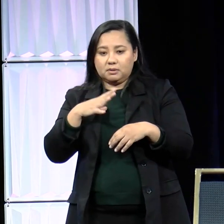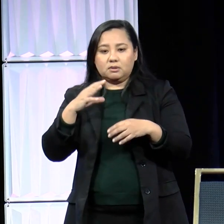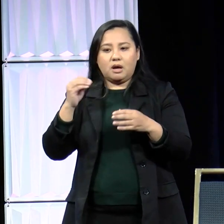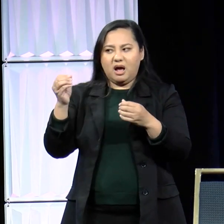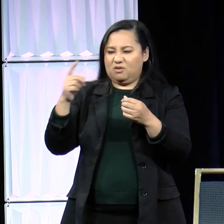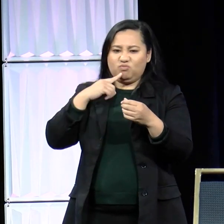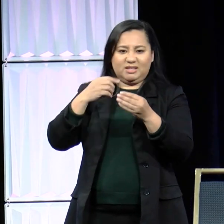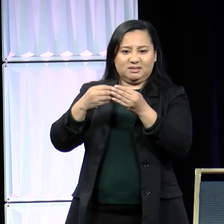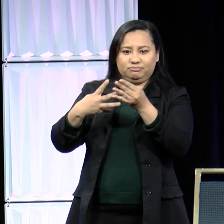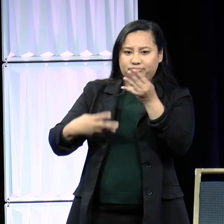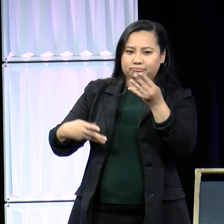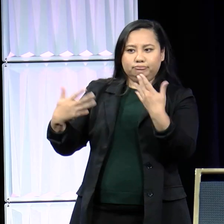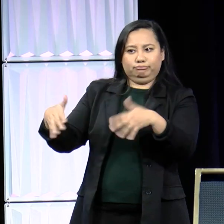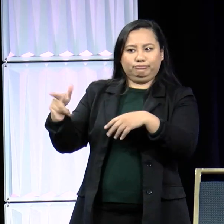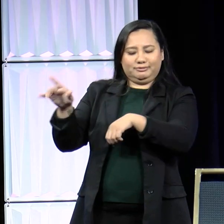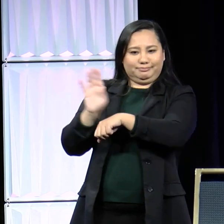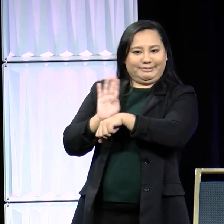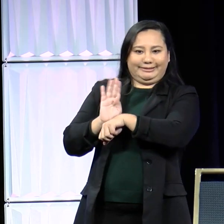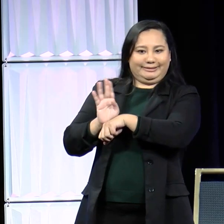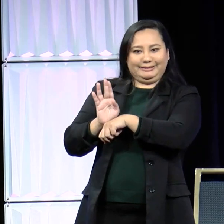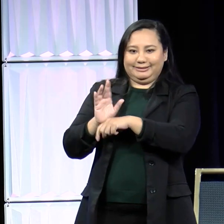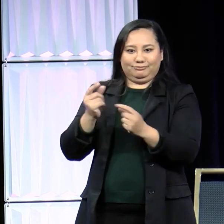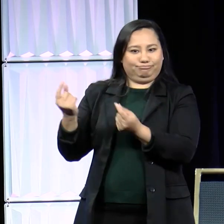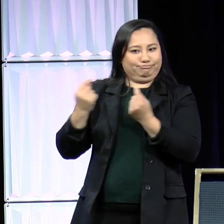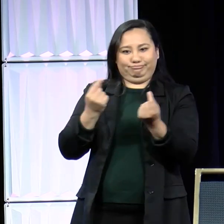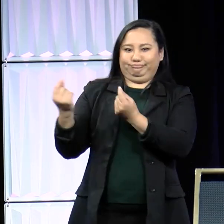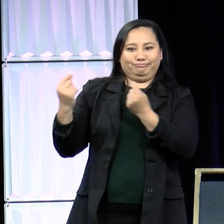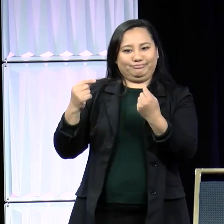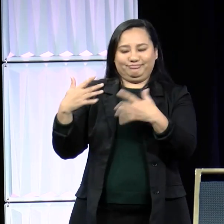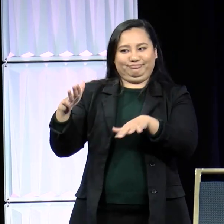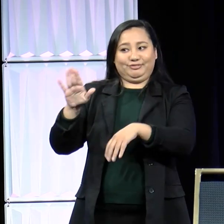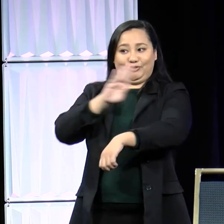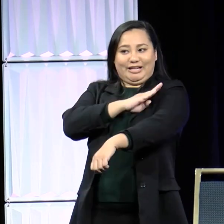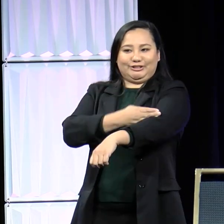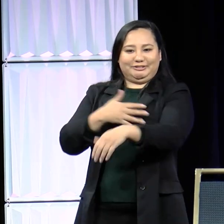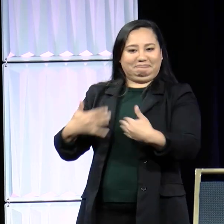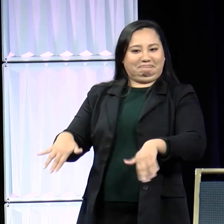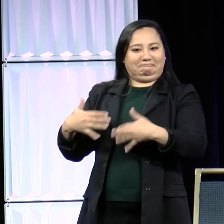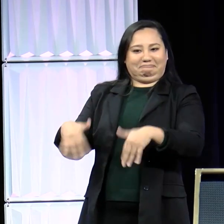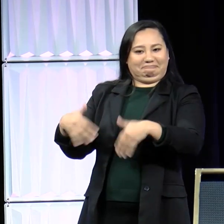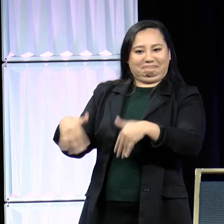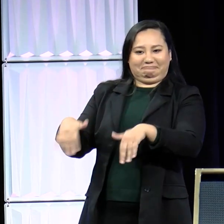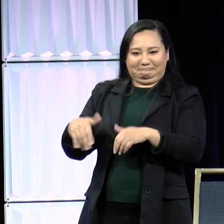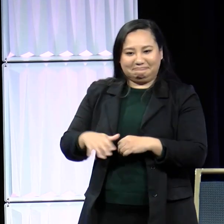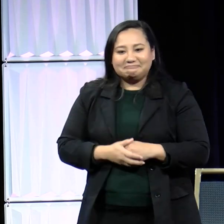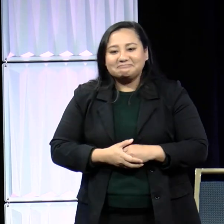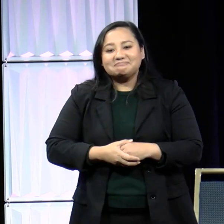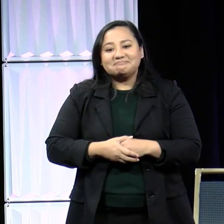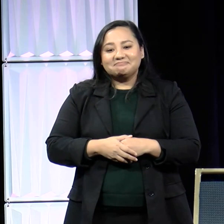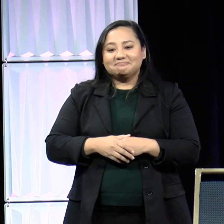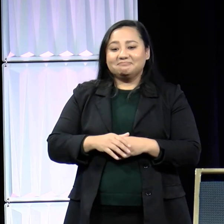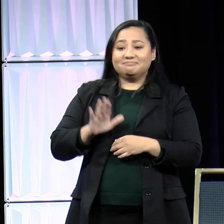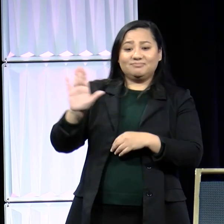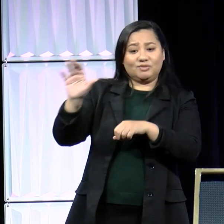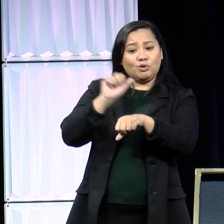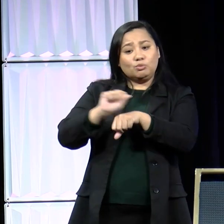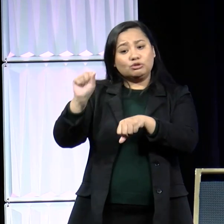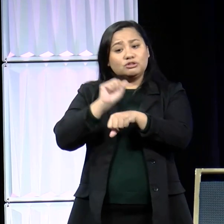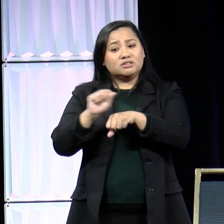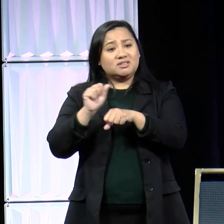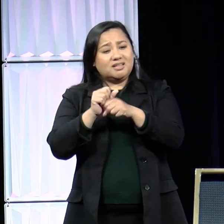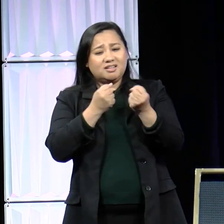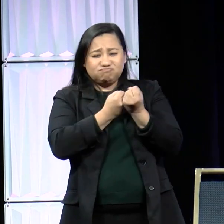I love it. That energy. Awesome. Pony's reproductive advocacy efforts predominantly centers